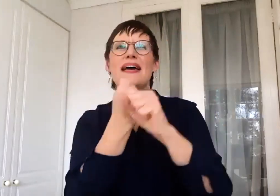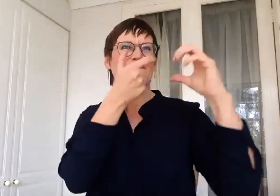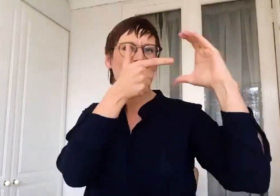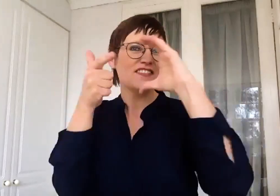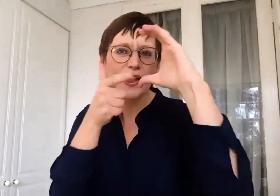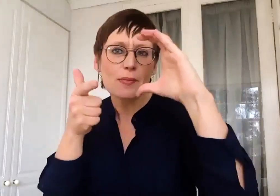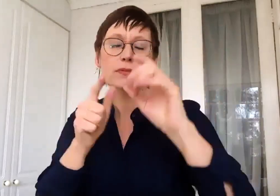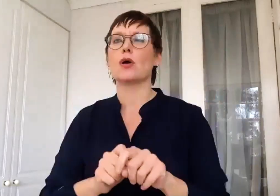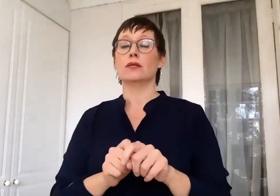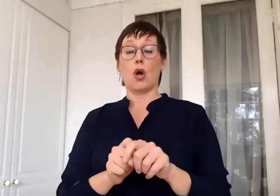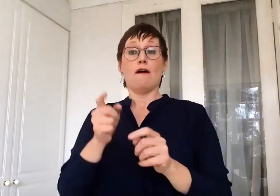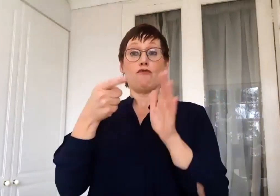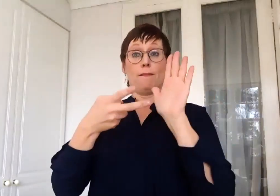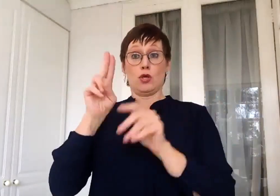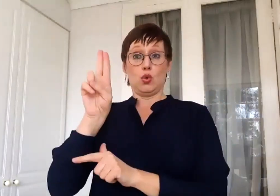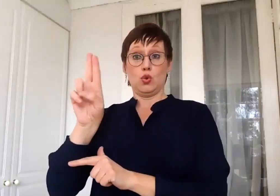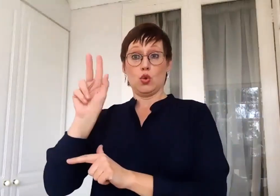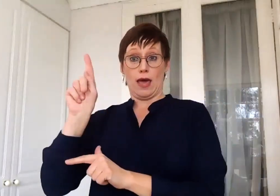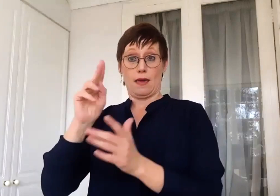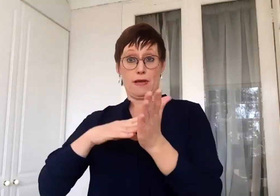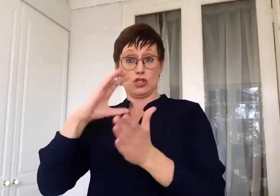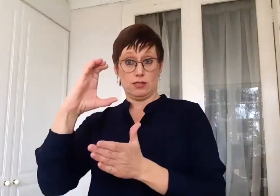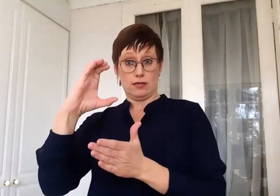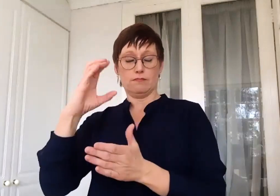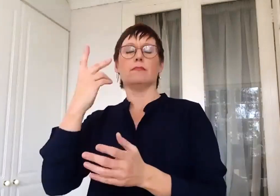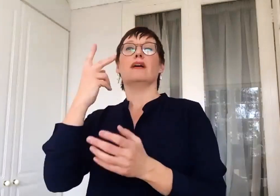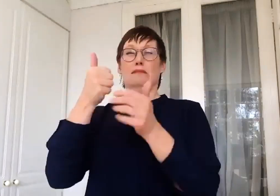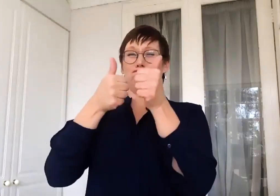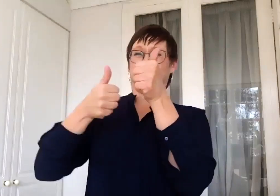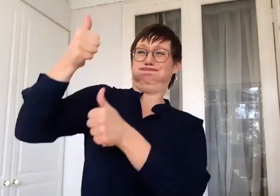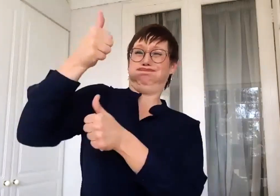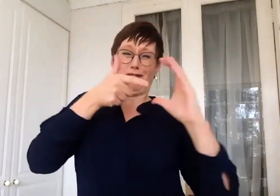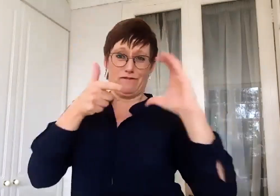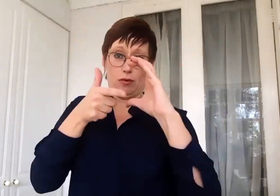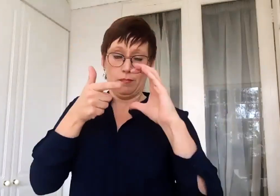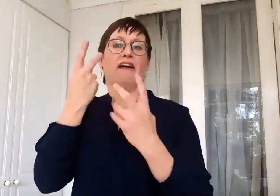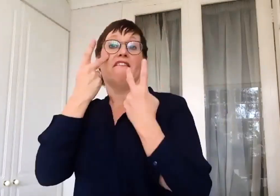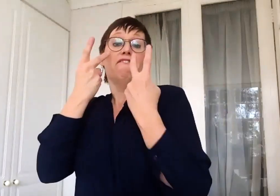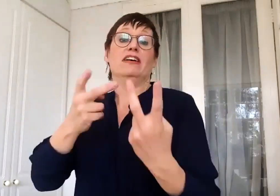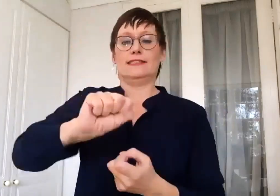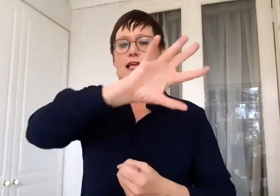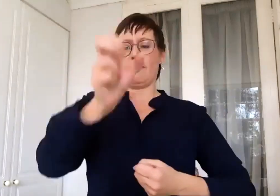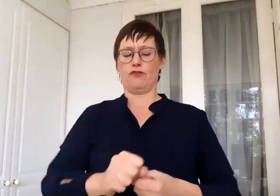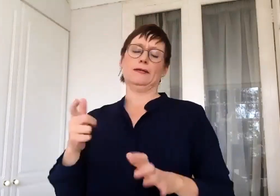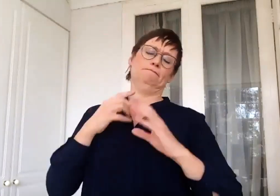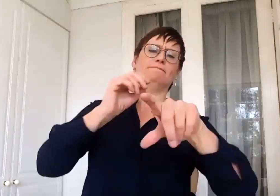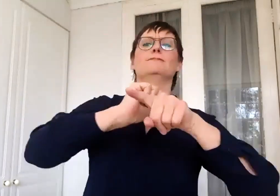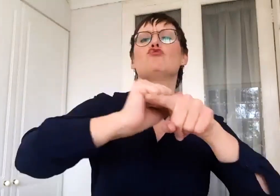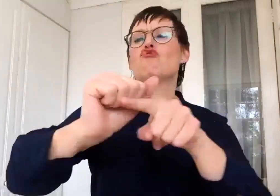Experts come in and do training and how astounded they were at the innate